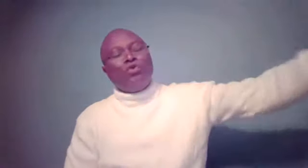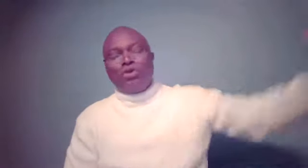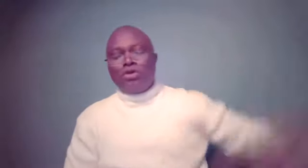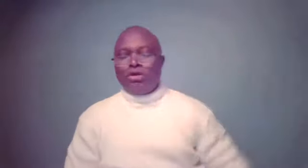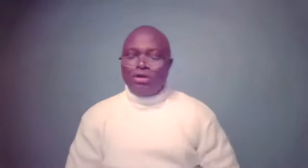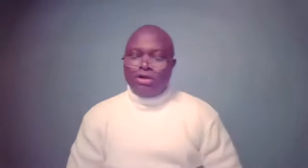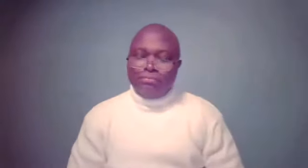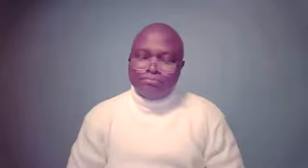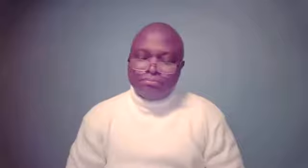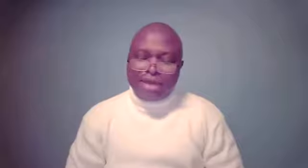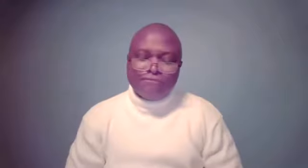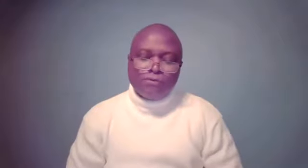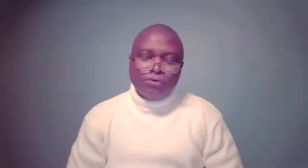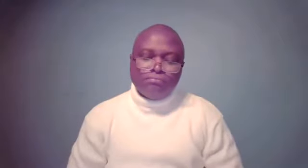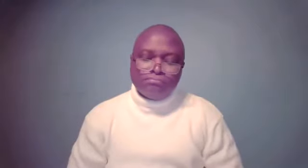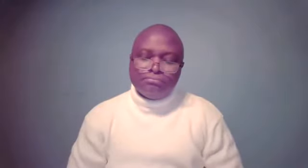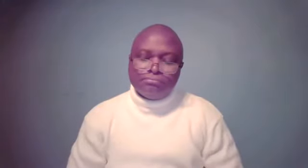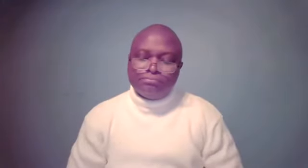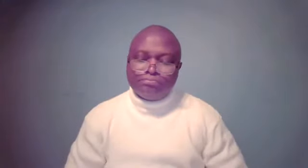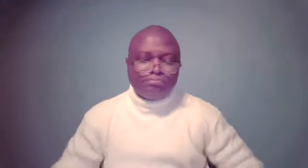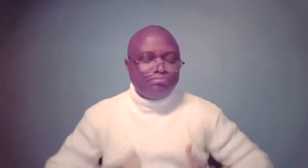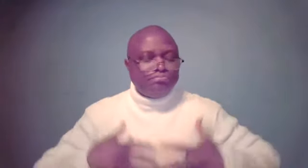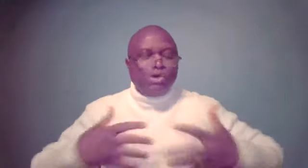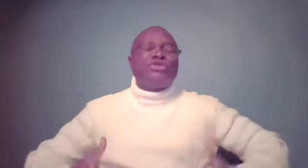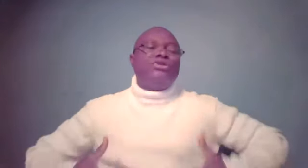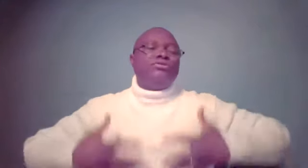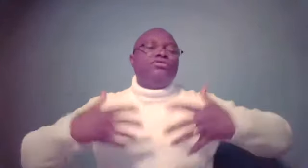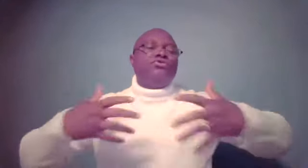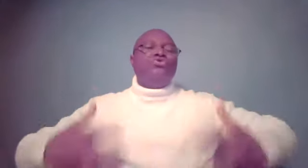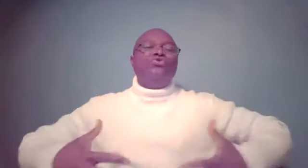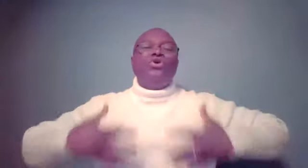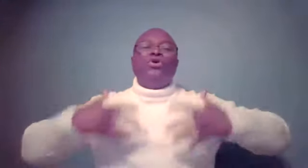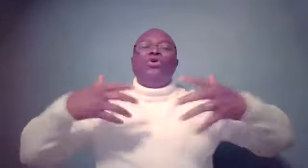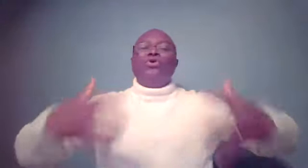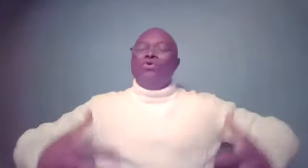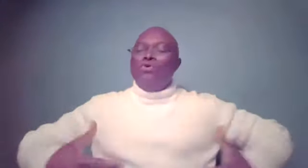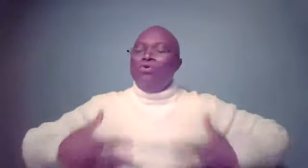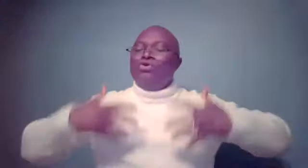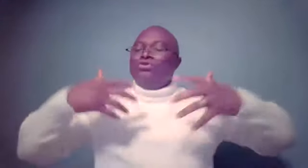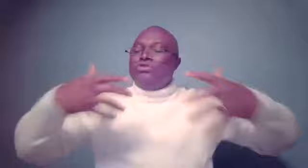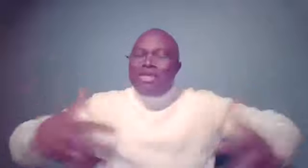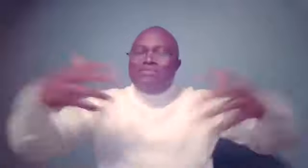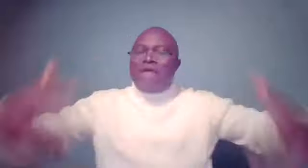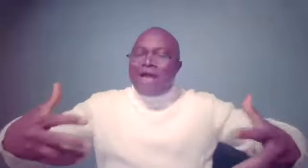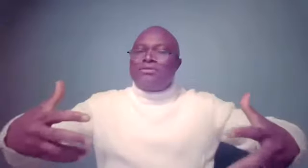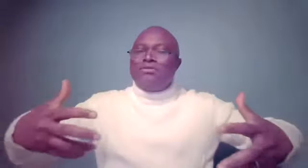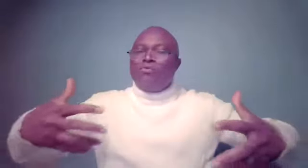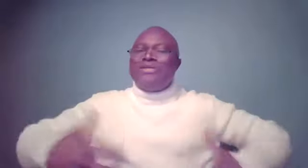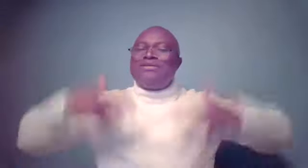person who did that with the